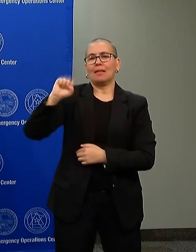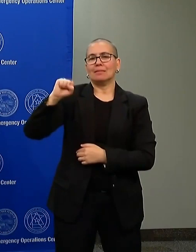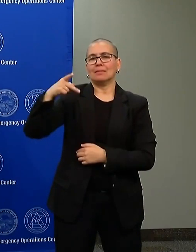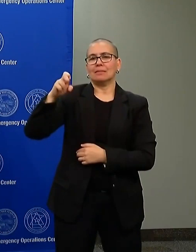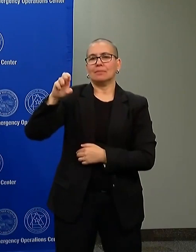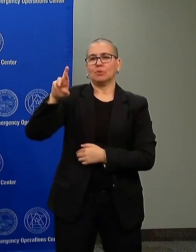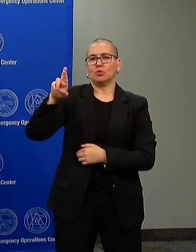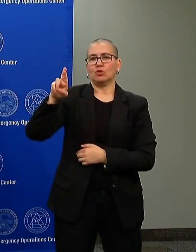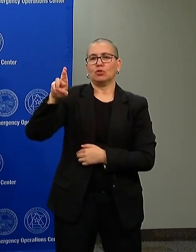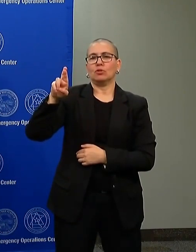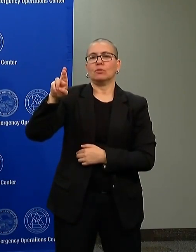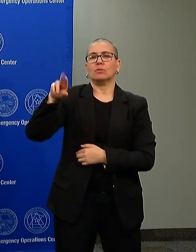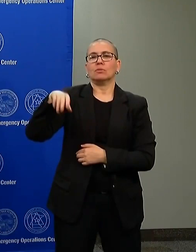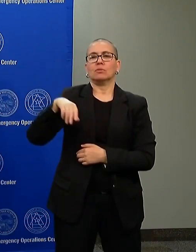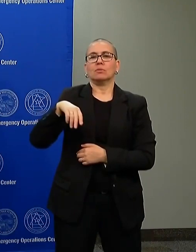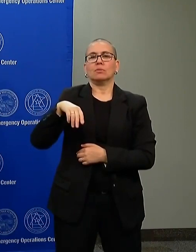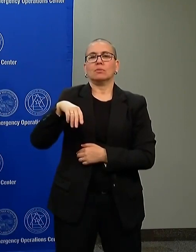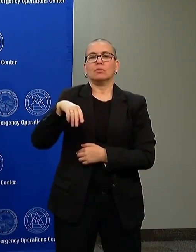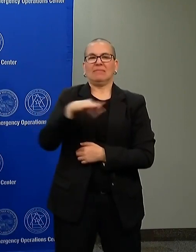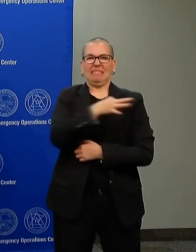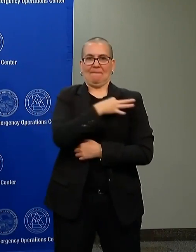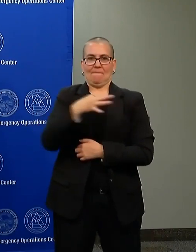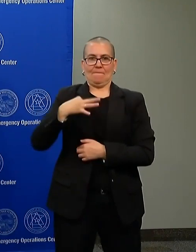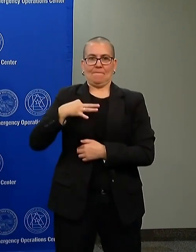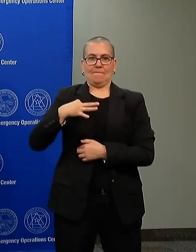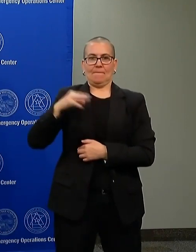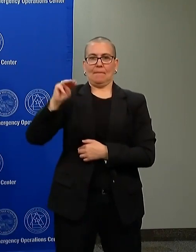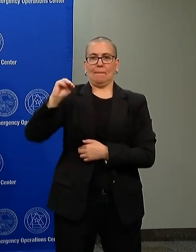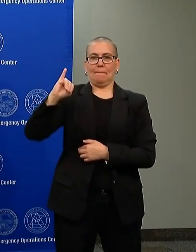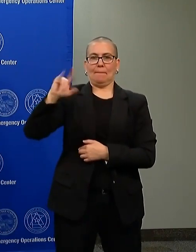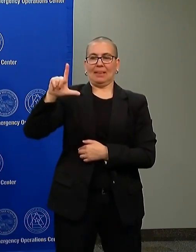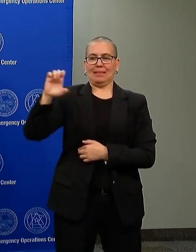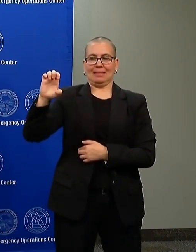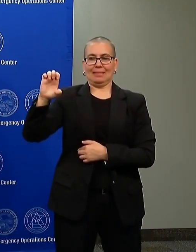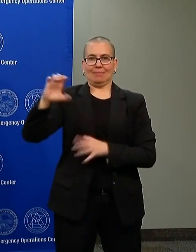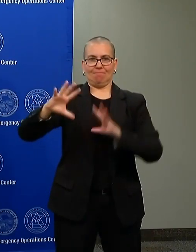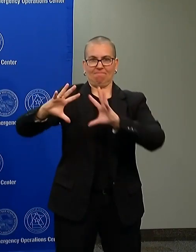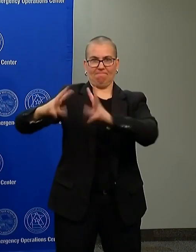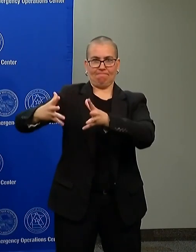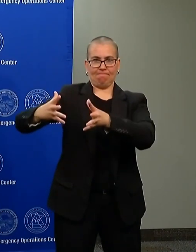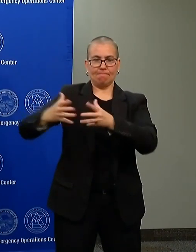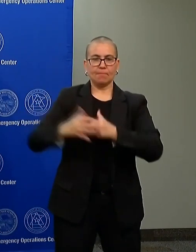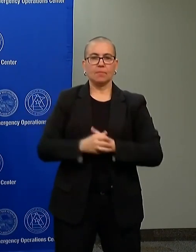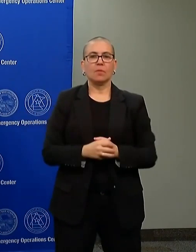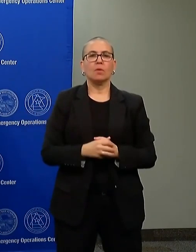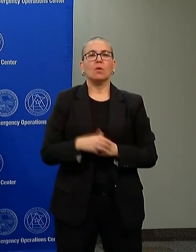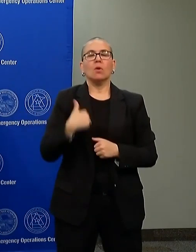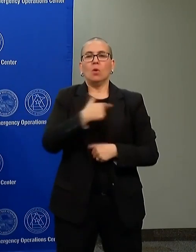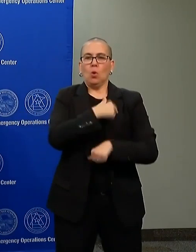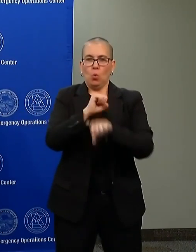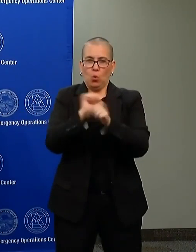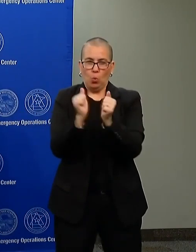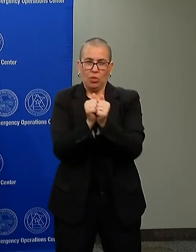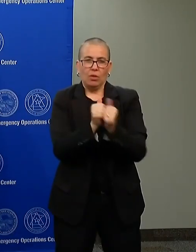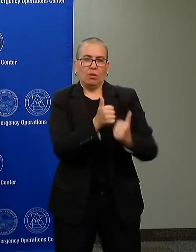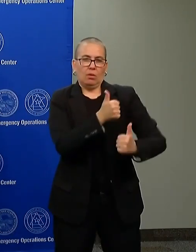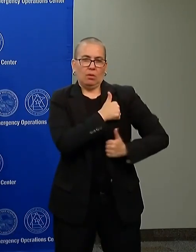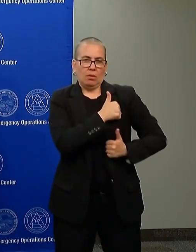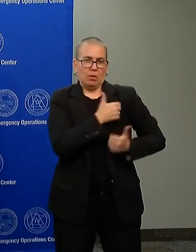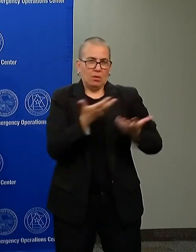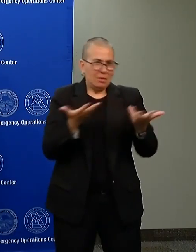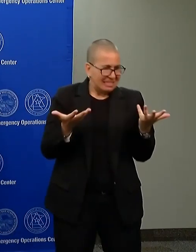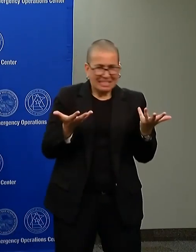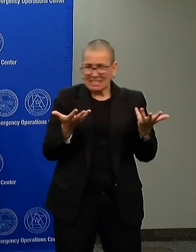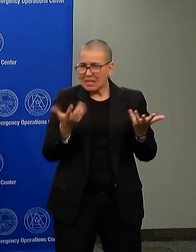was joined on that call by our leadership team, General Jensen being the lead with with military affairs. We're looking at what what are the resources they have?